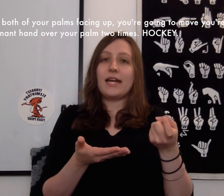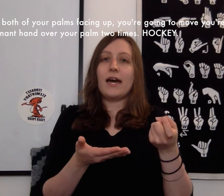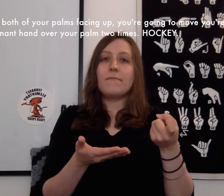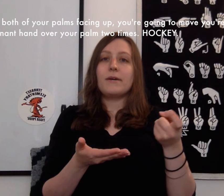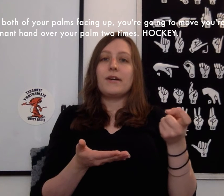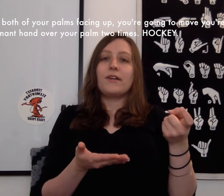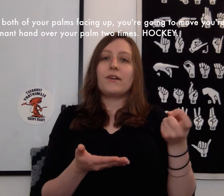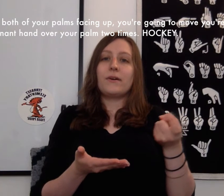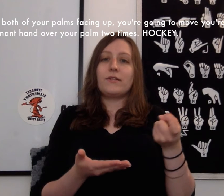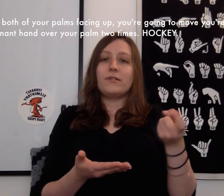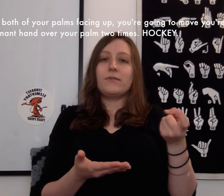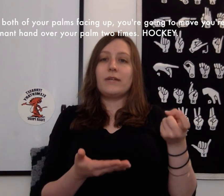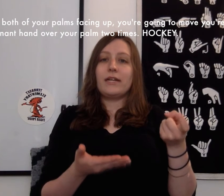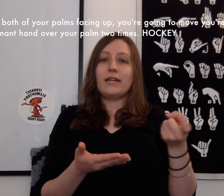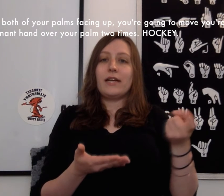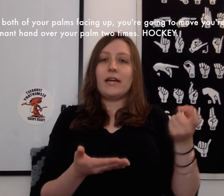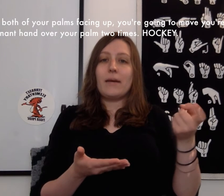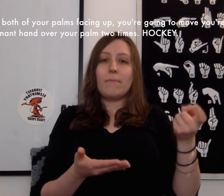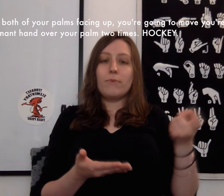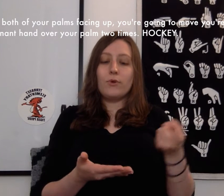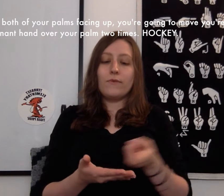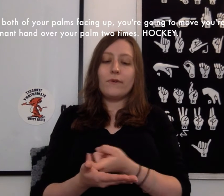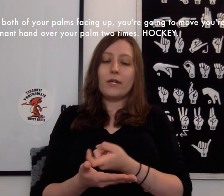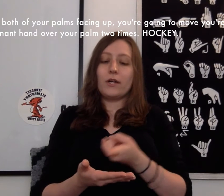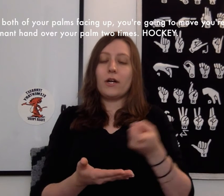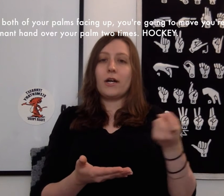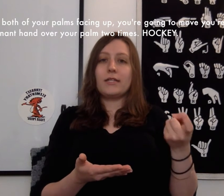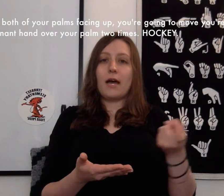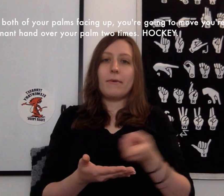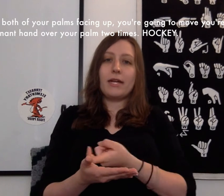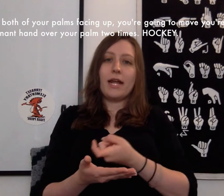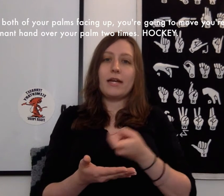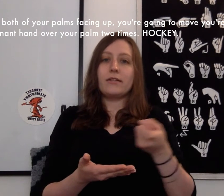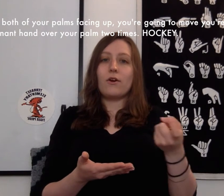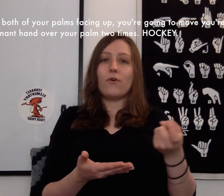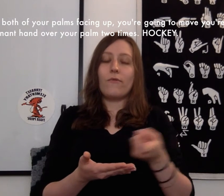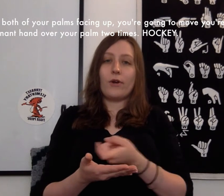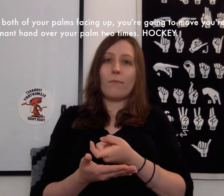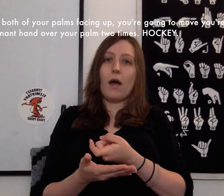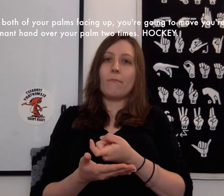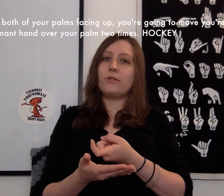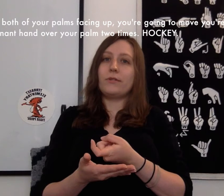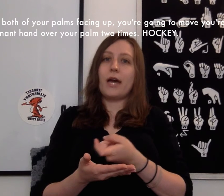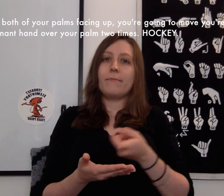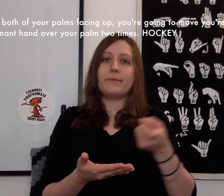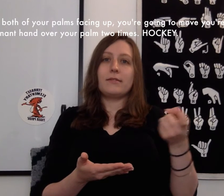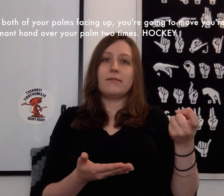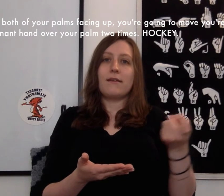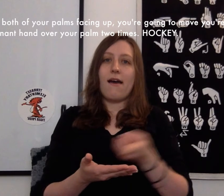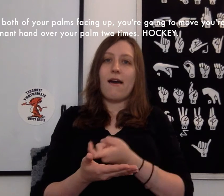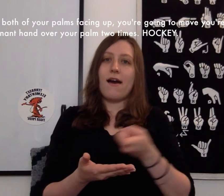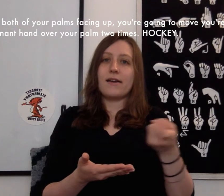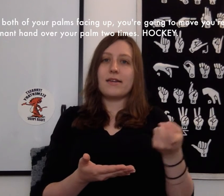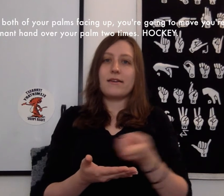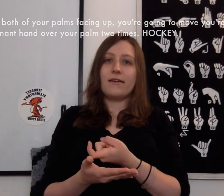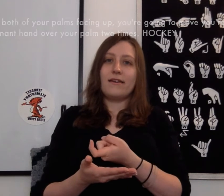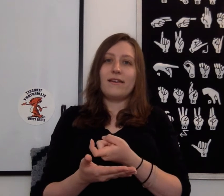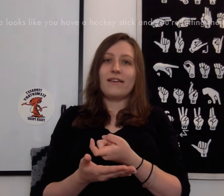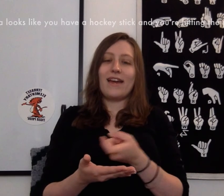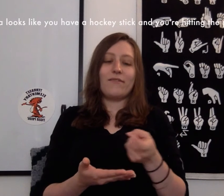up, you're going to move your dominant hand over your palm two times. Hockey. Kind